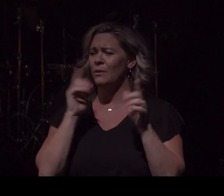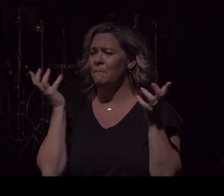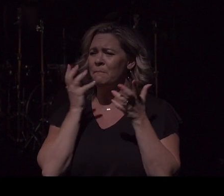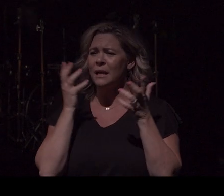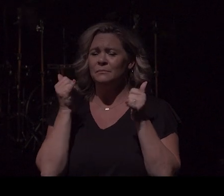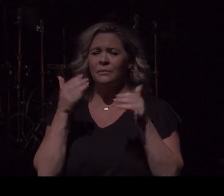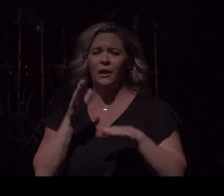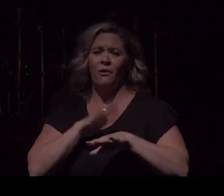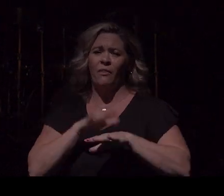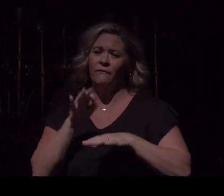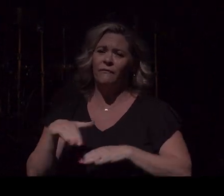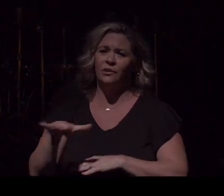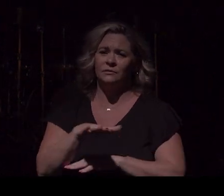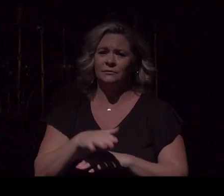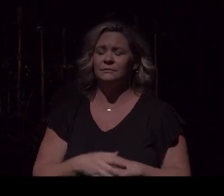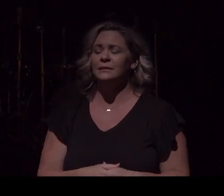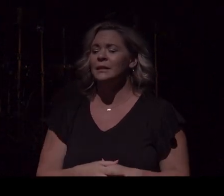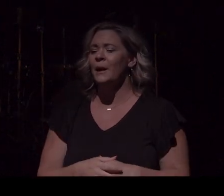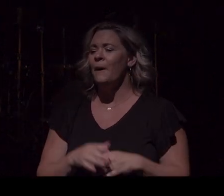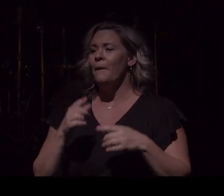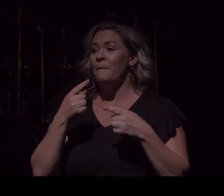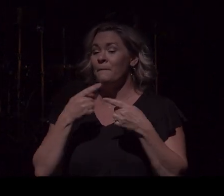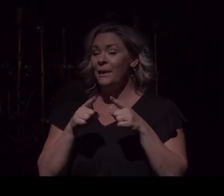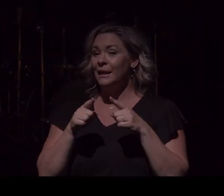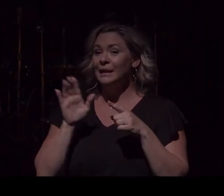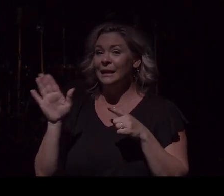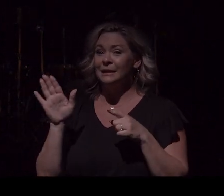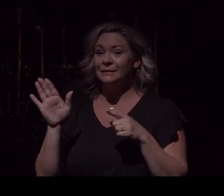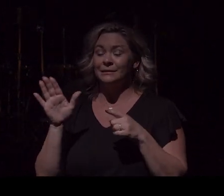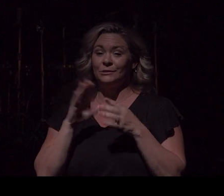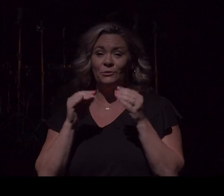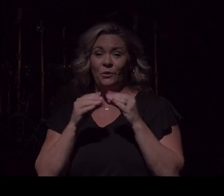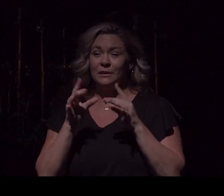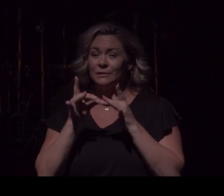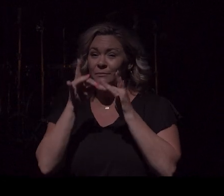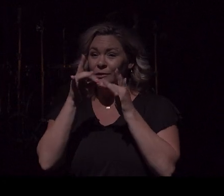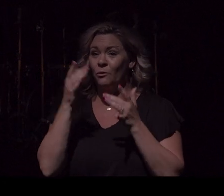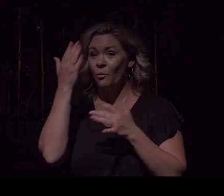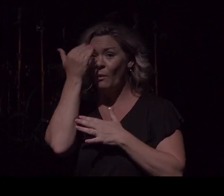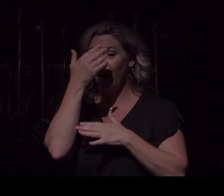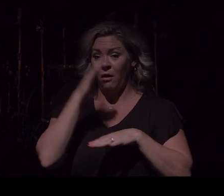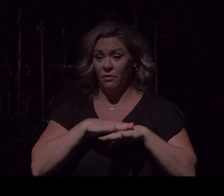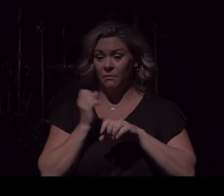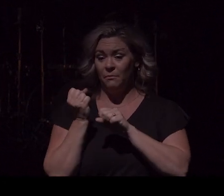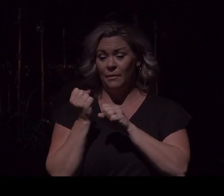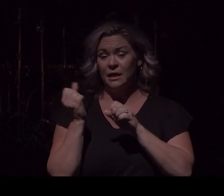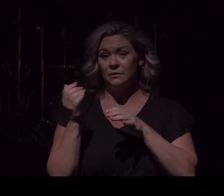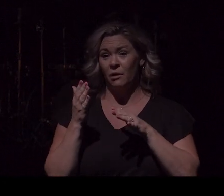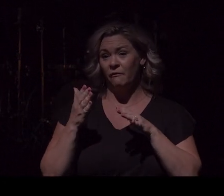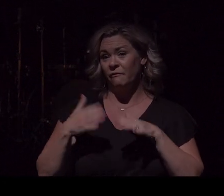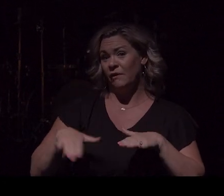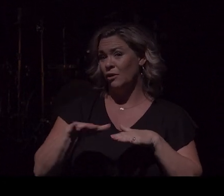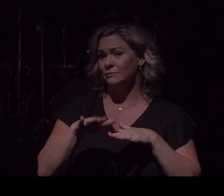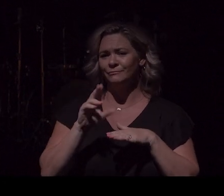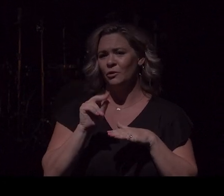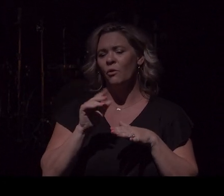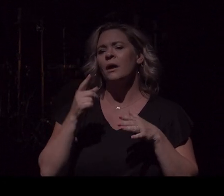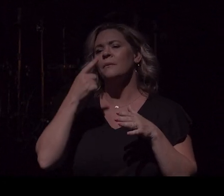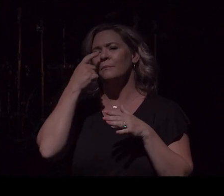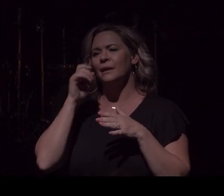But what I think makes Daryl's story so special isn't what happened on the baseball field. It's what happened off the field. Off